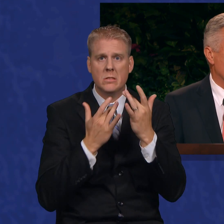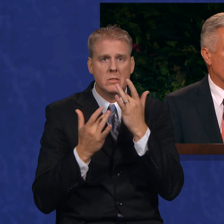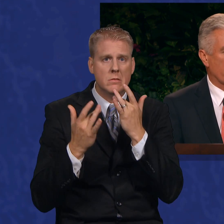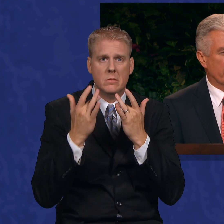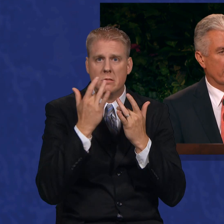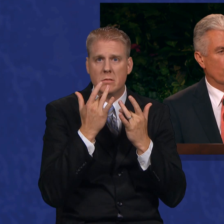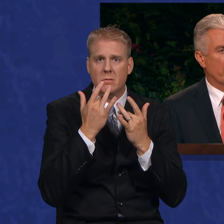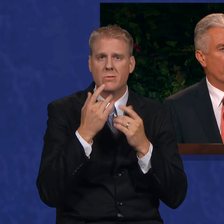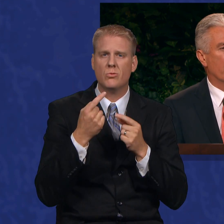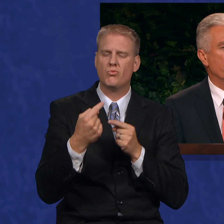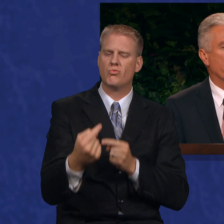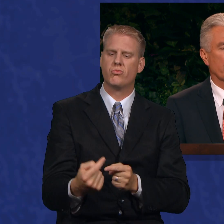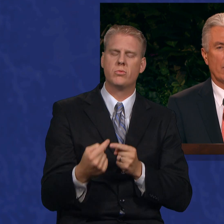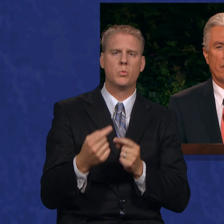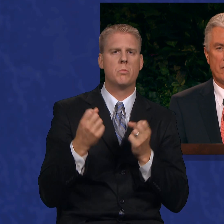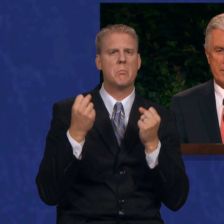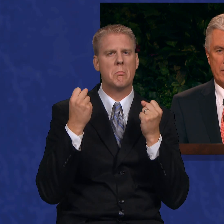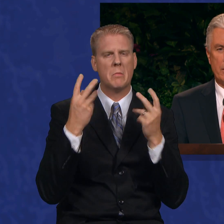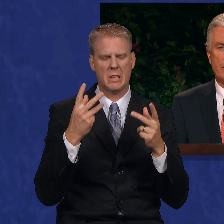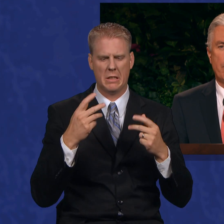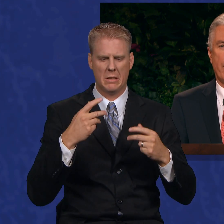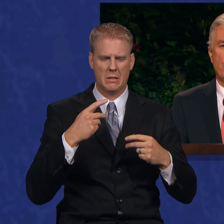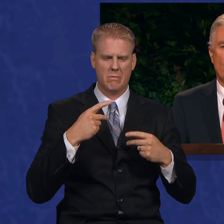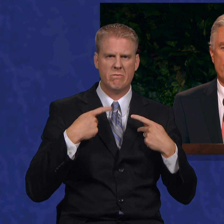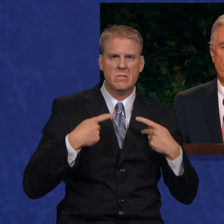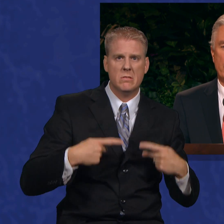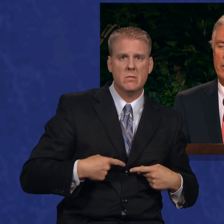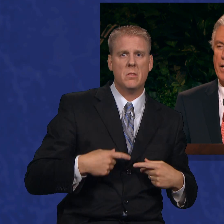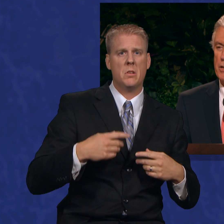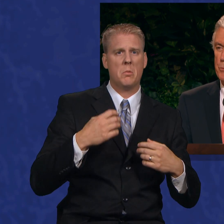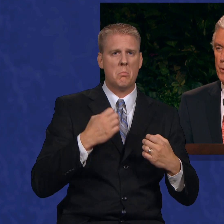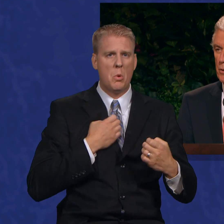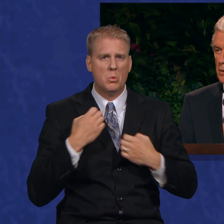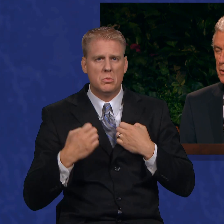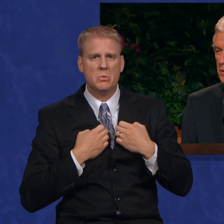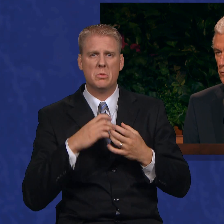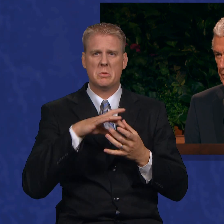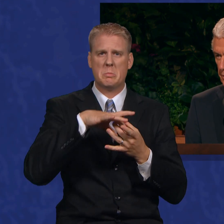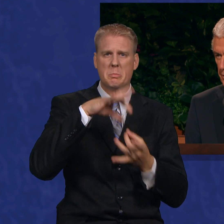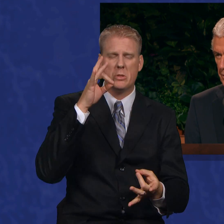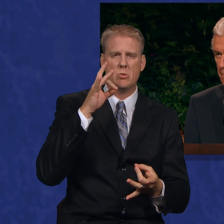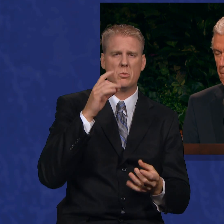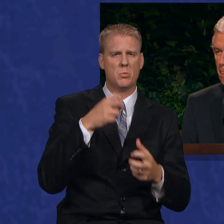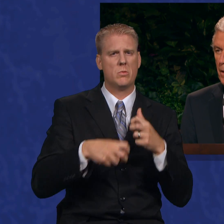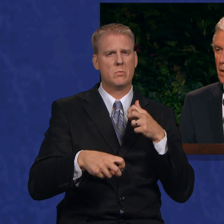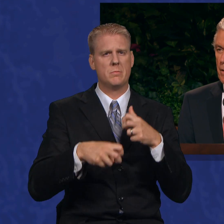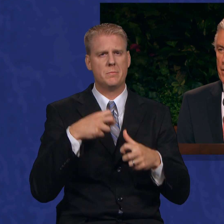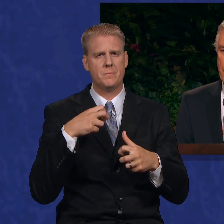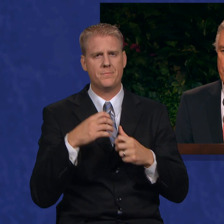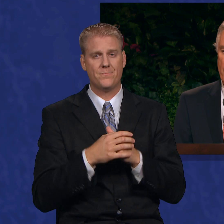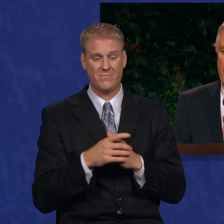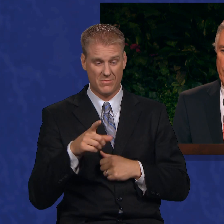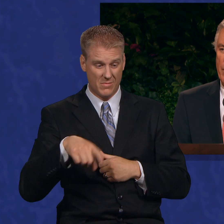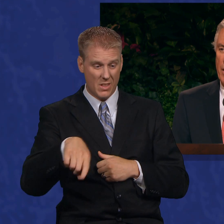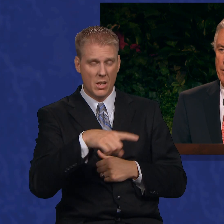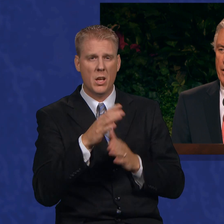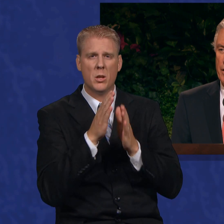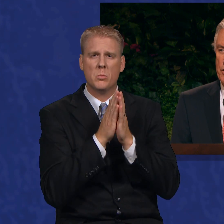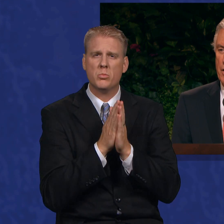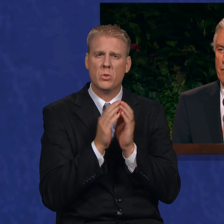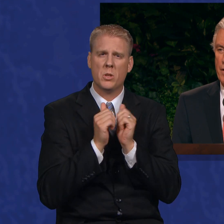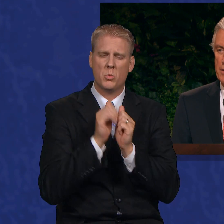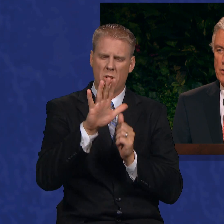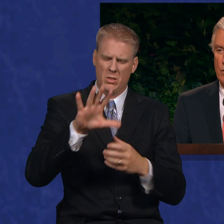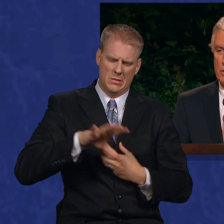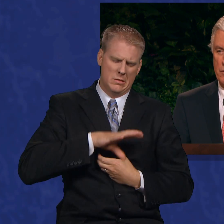and struggling with all manner of physical, emotional, and spiritual distress. They pray with all the